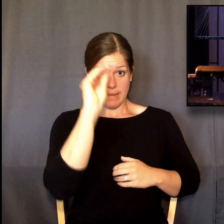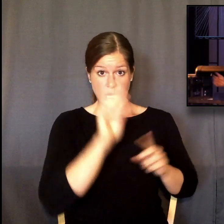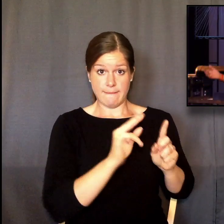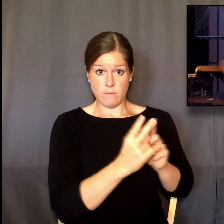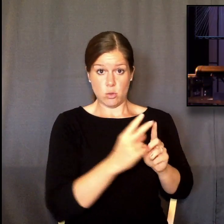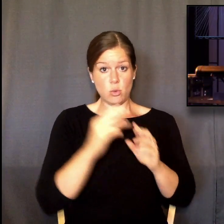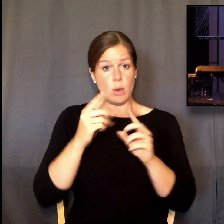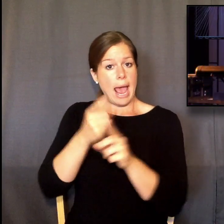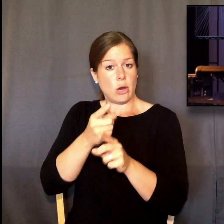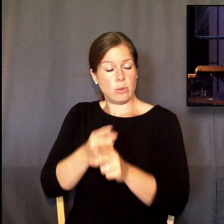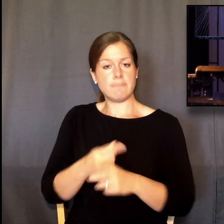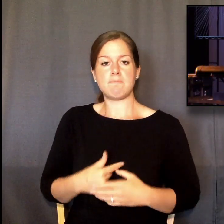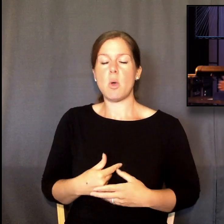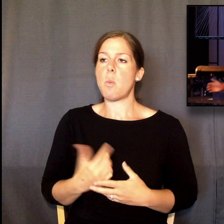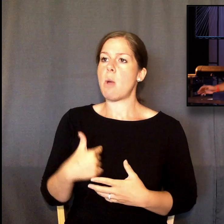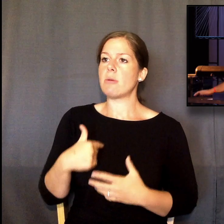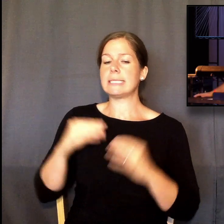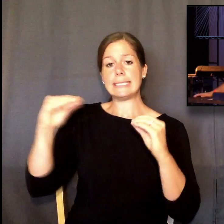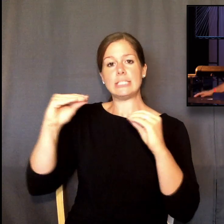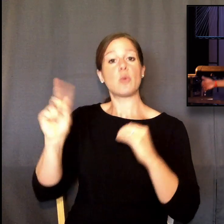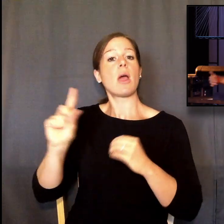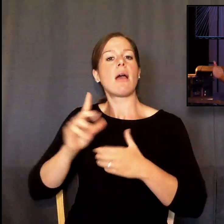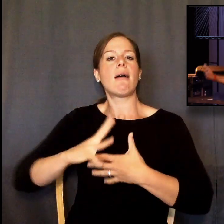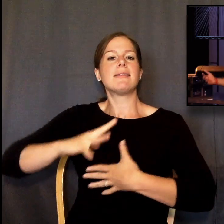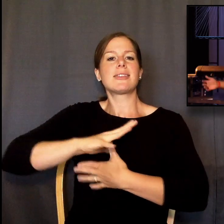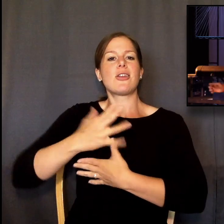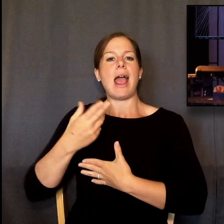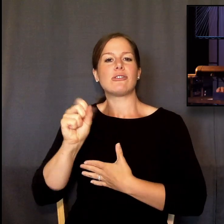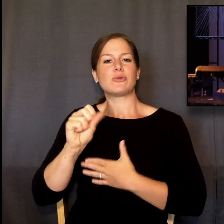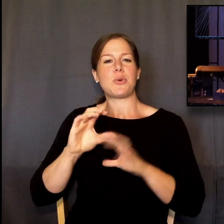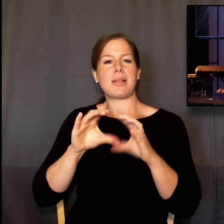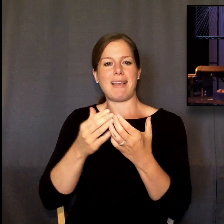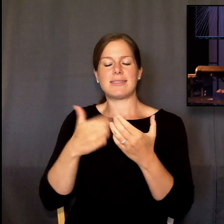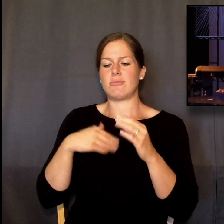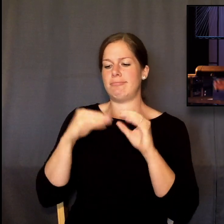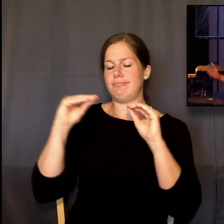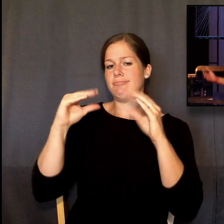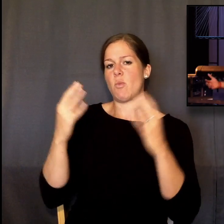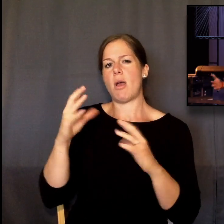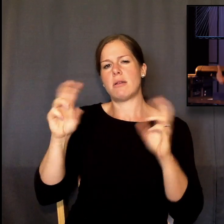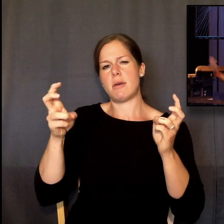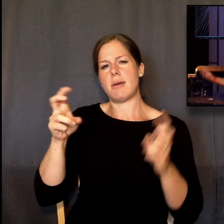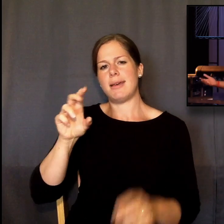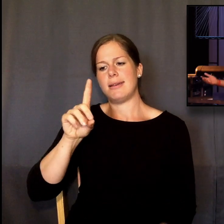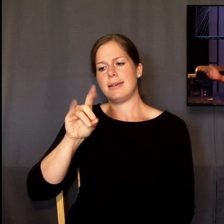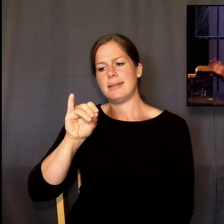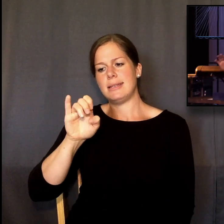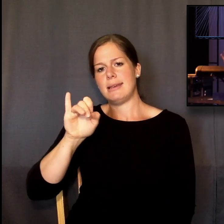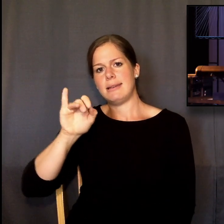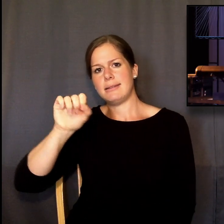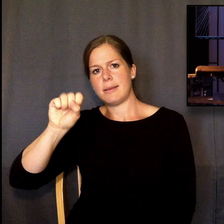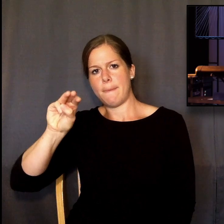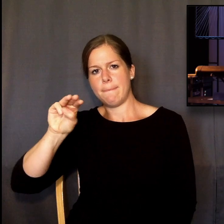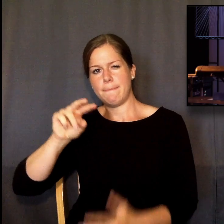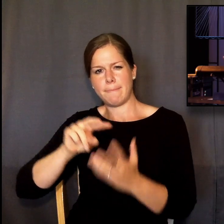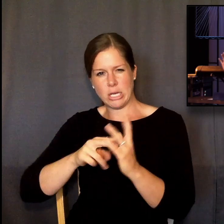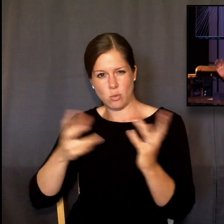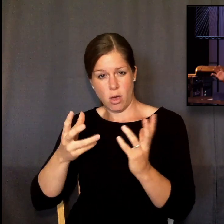teaching some seniors in high school, and I was teaching about deism, the idea that God created the universe, but he stepped back, and